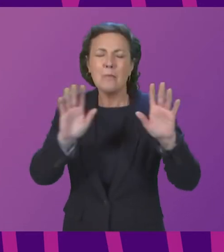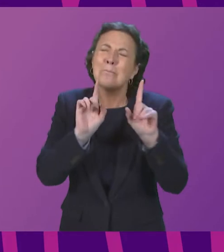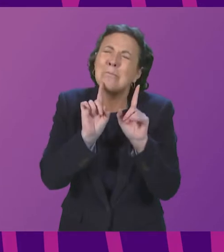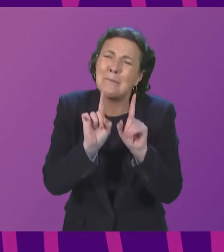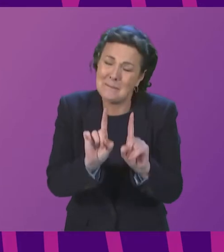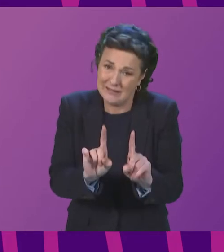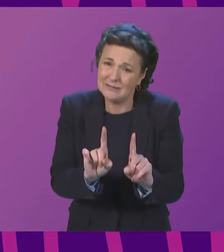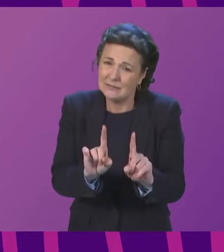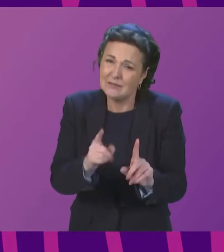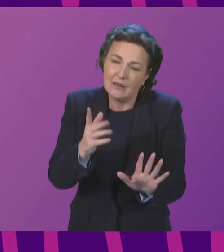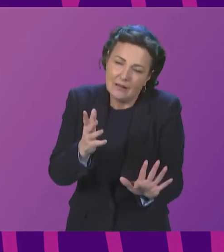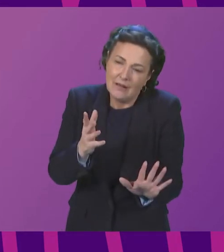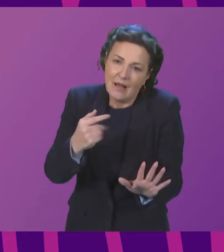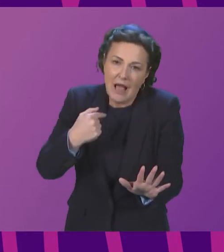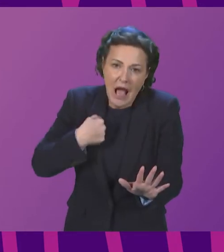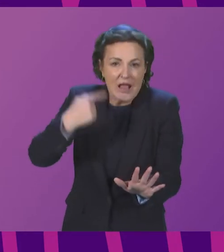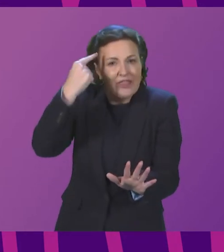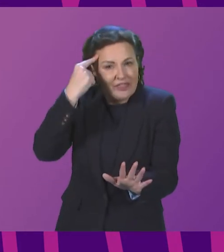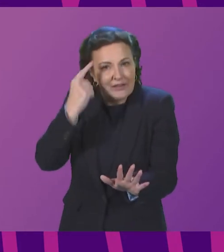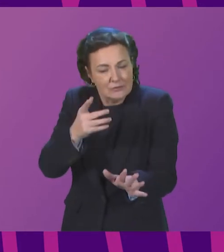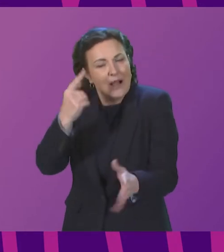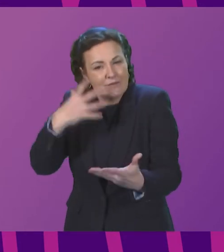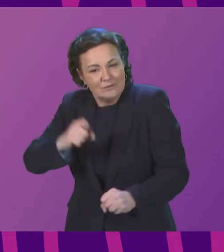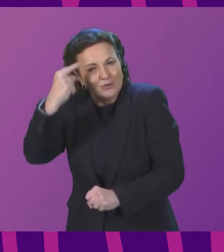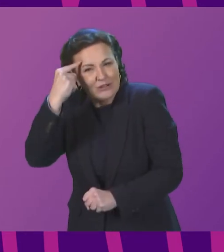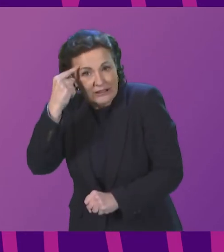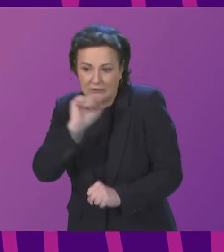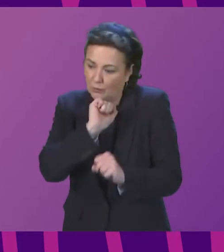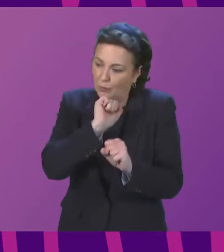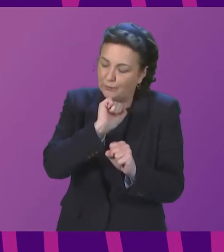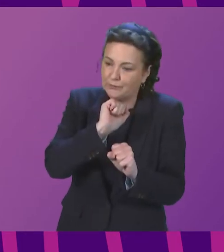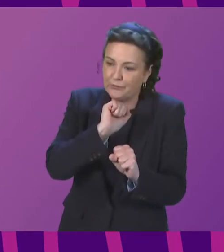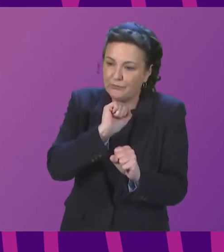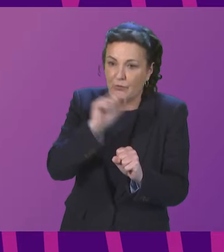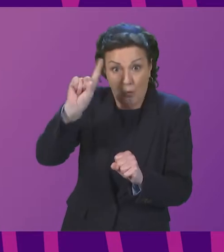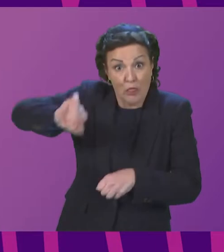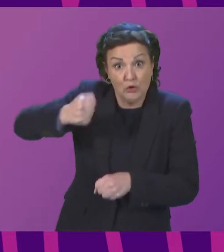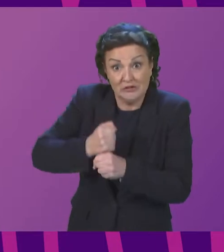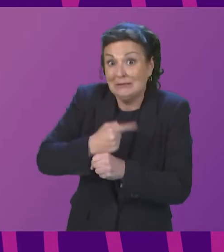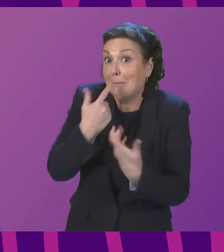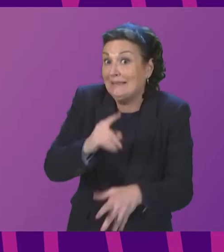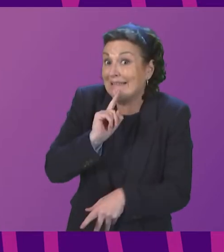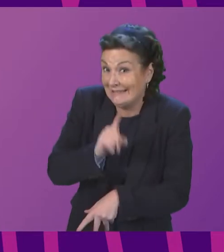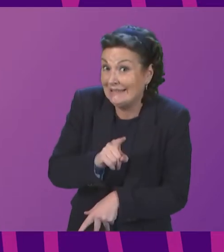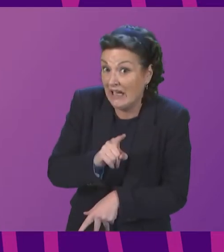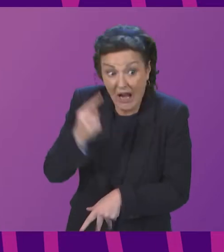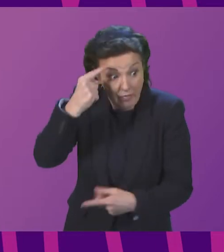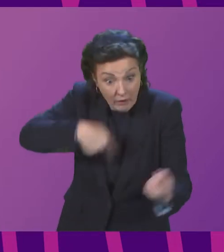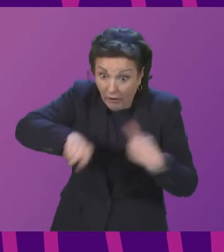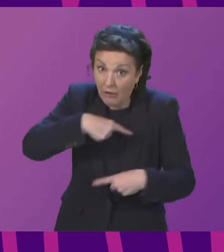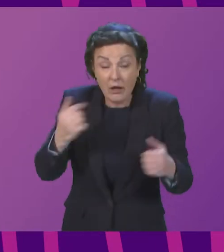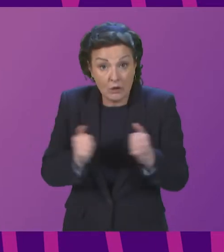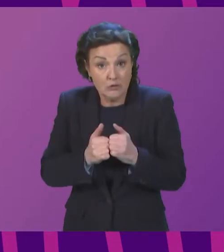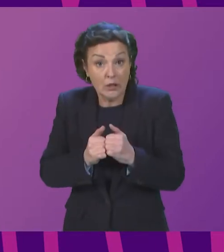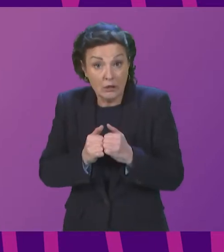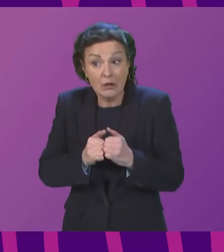want to base it on the determinality of the condition. And they have said, and I think we are all in agreement with this,